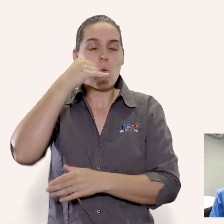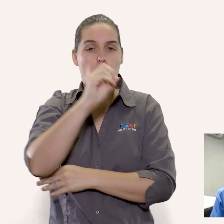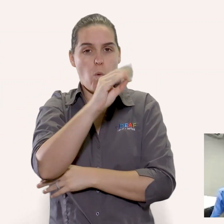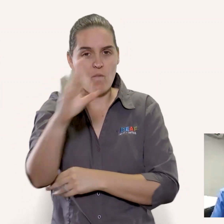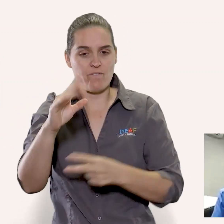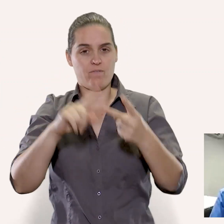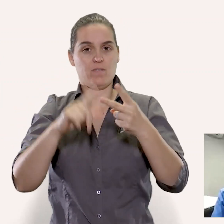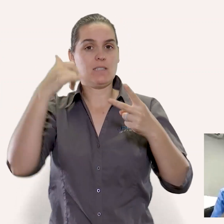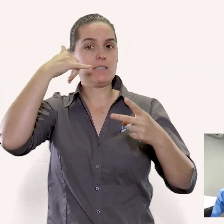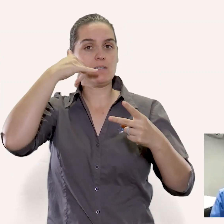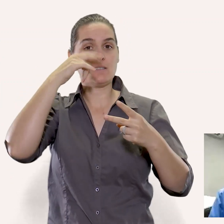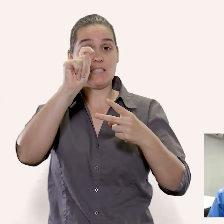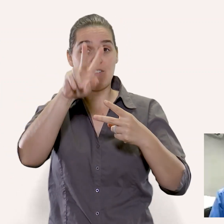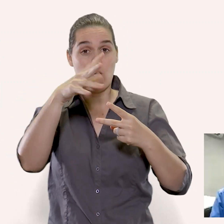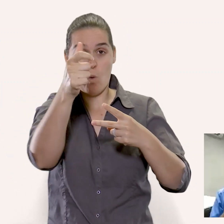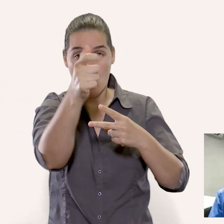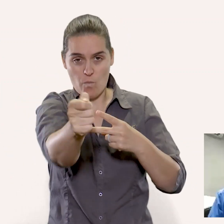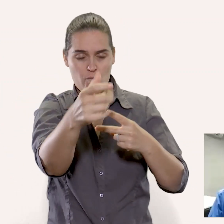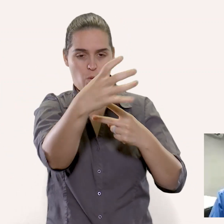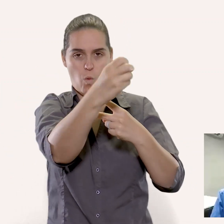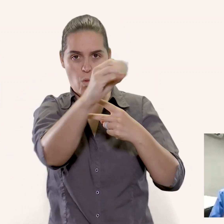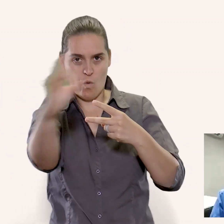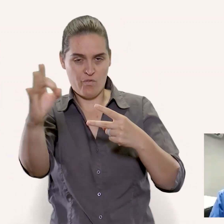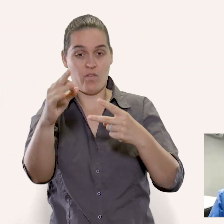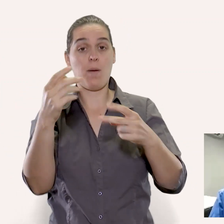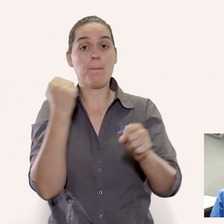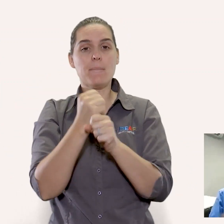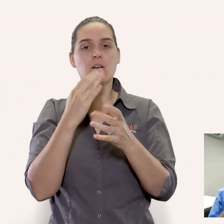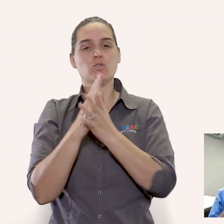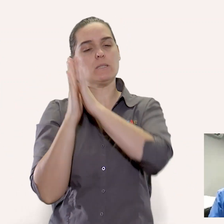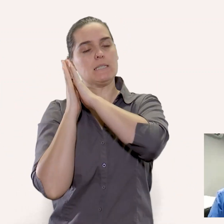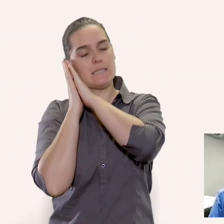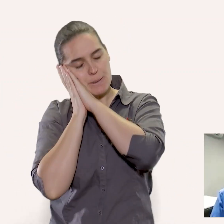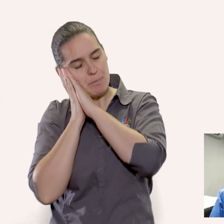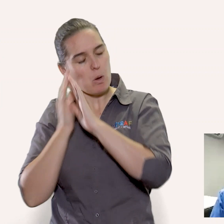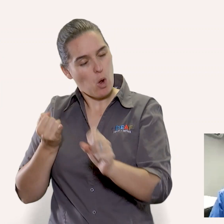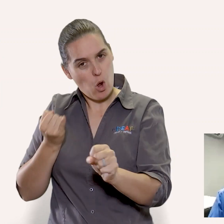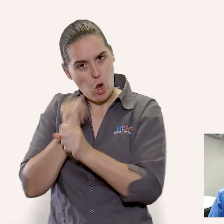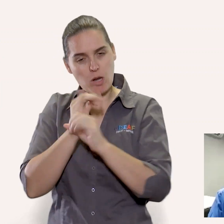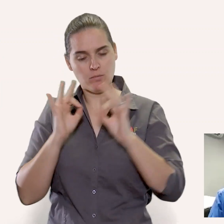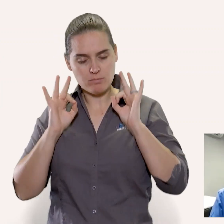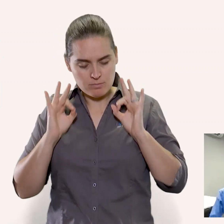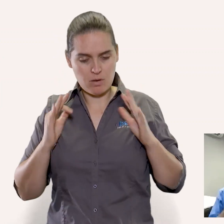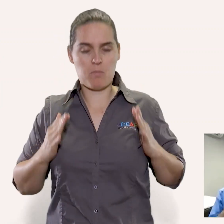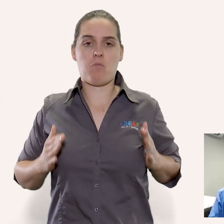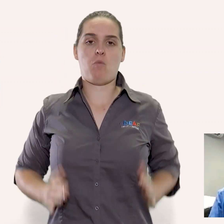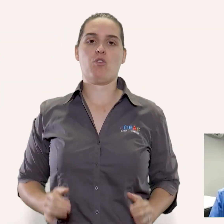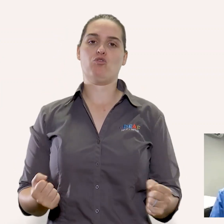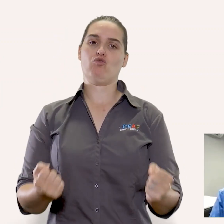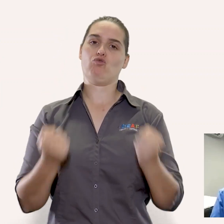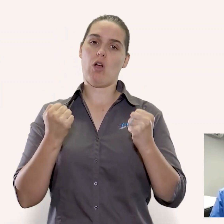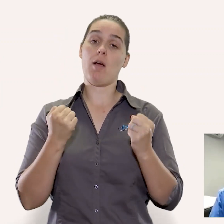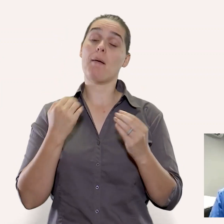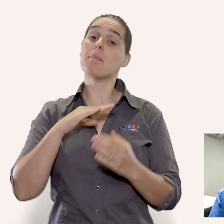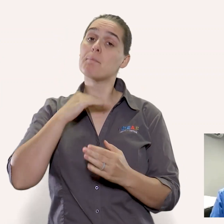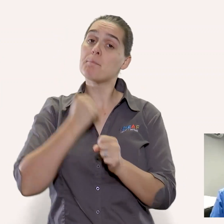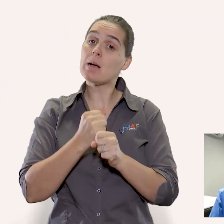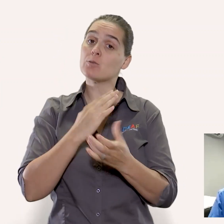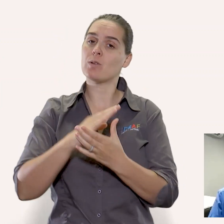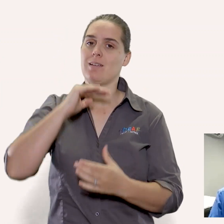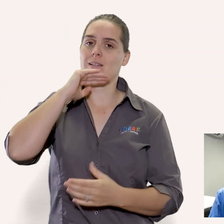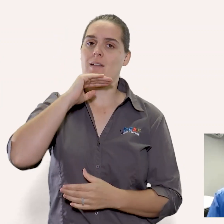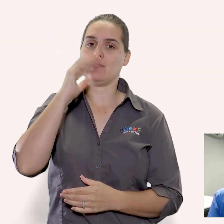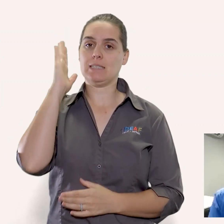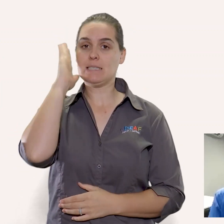at night don't mess with your sleep if you want to have a strong immune system make sure that you sleep